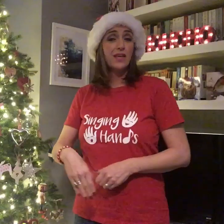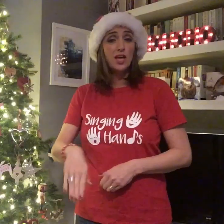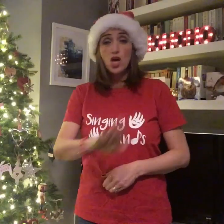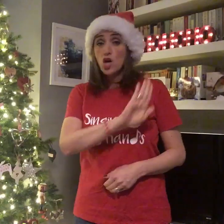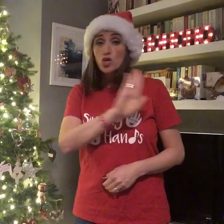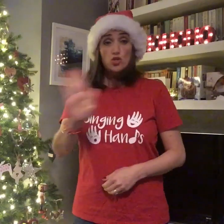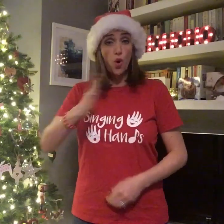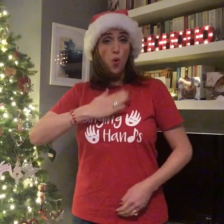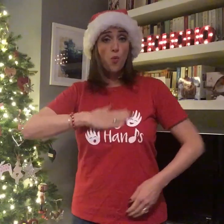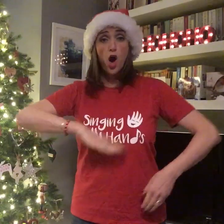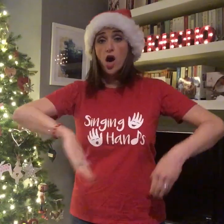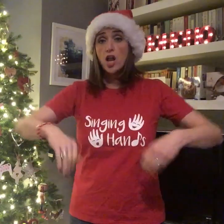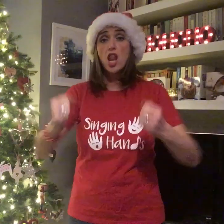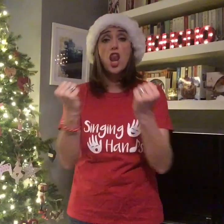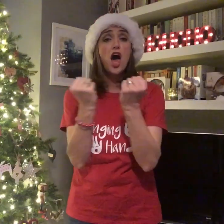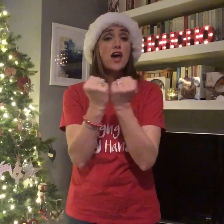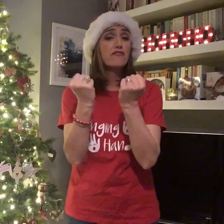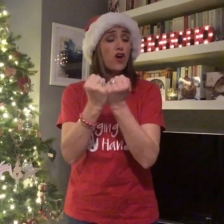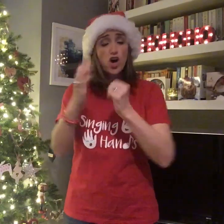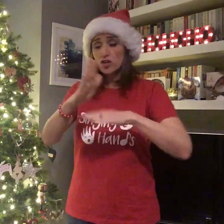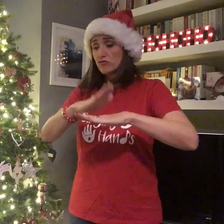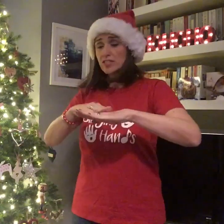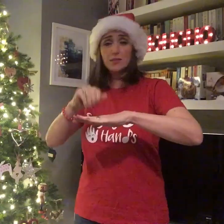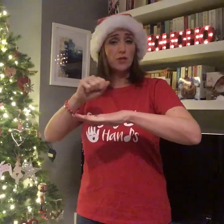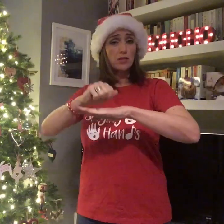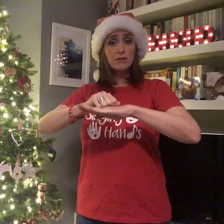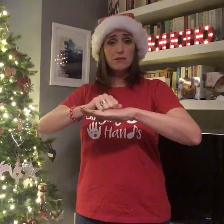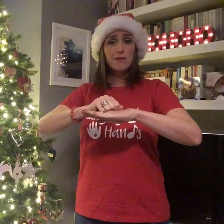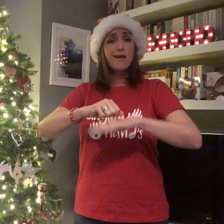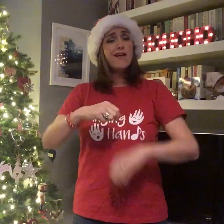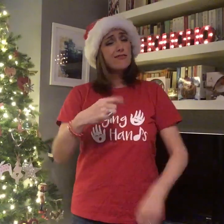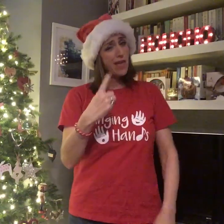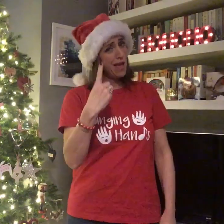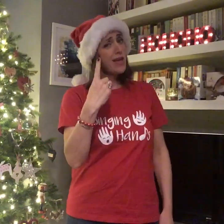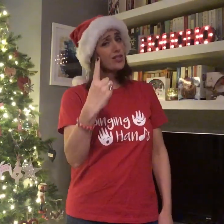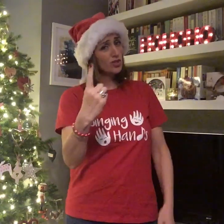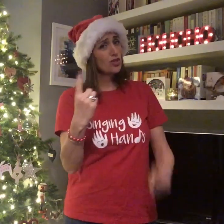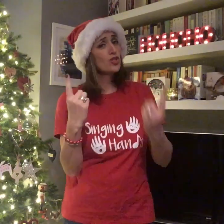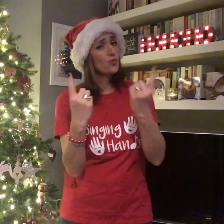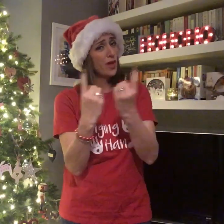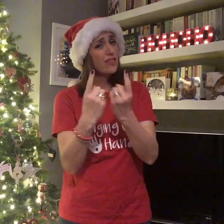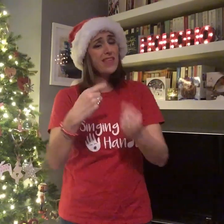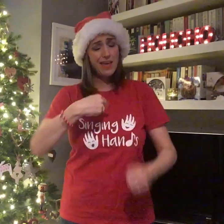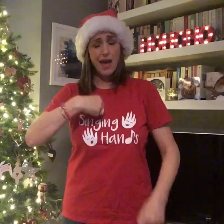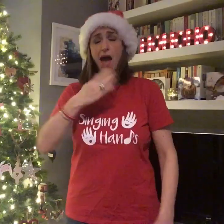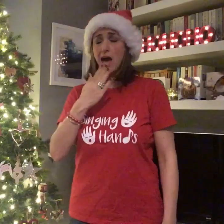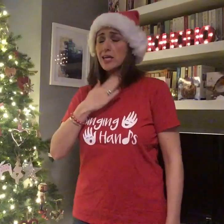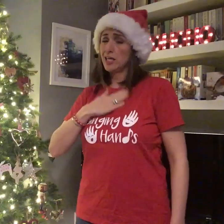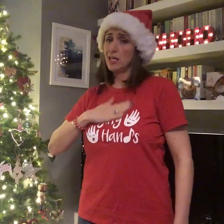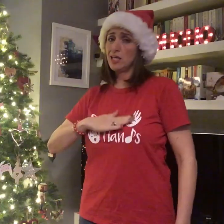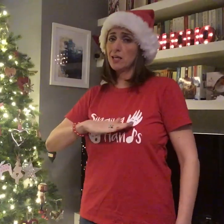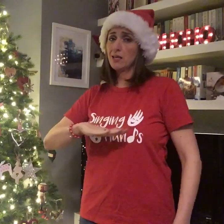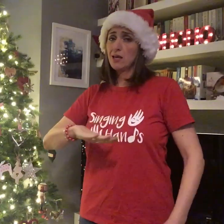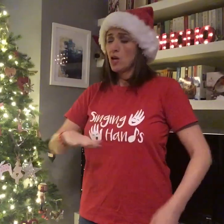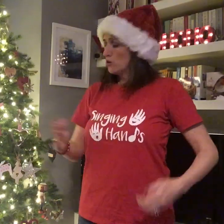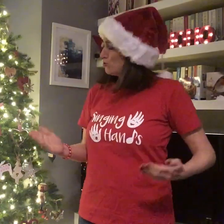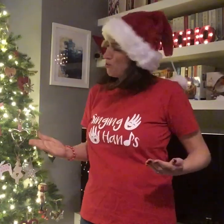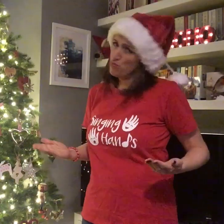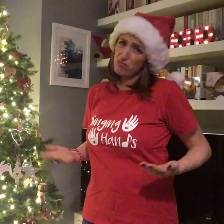Do I want a lot for Christmas, but that's just one thing I need I don't